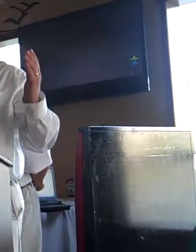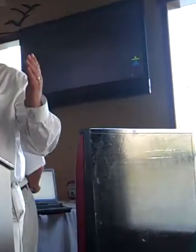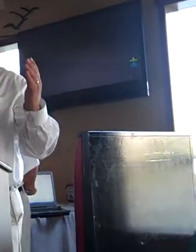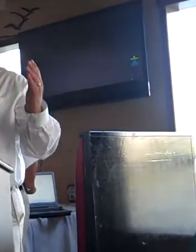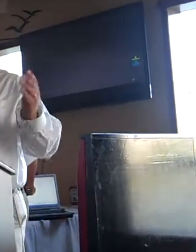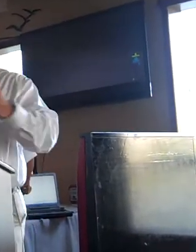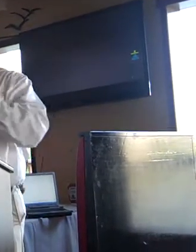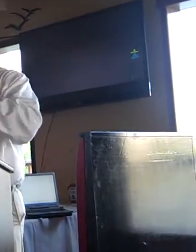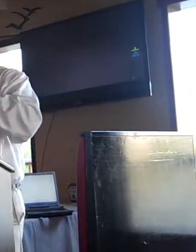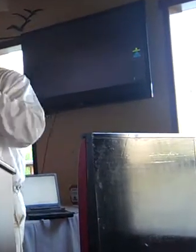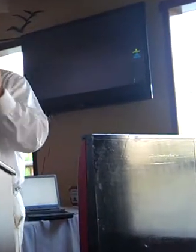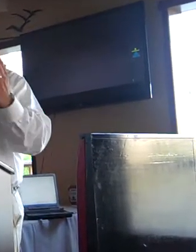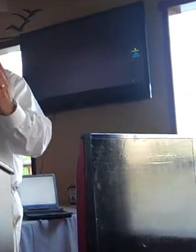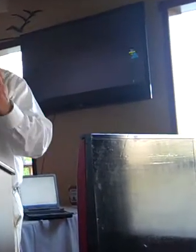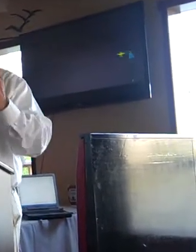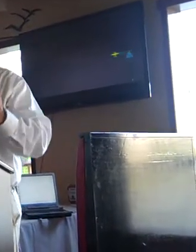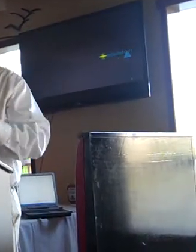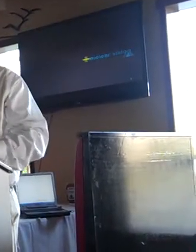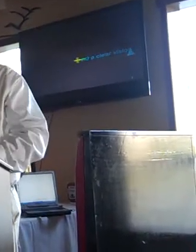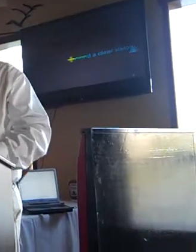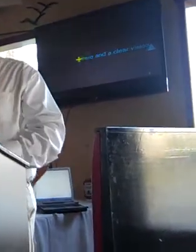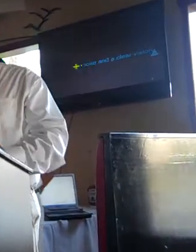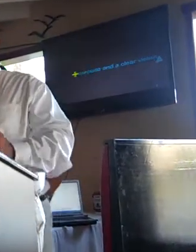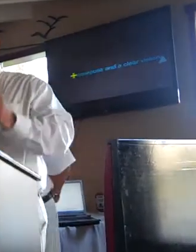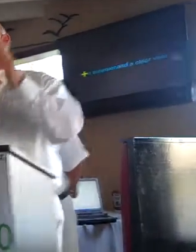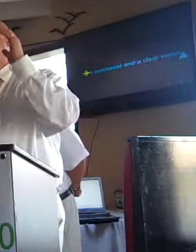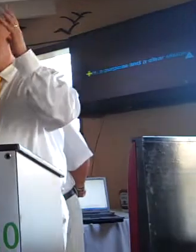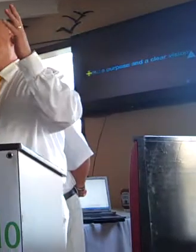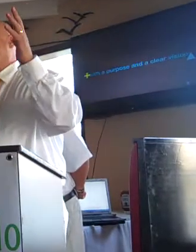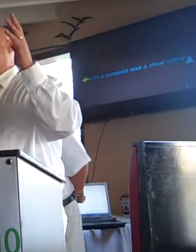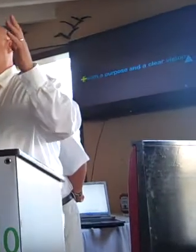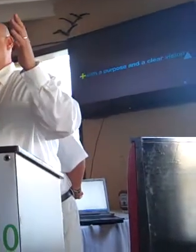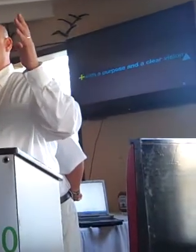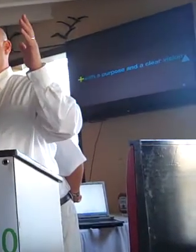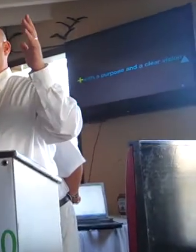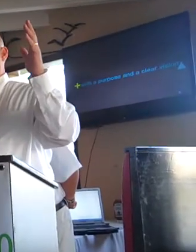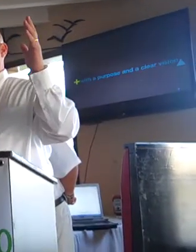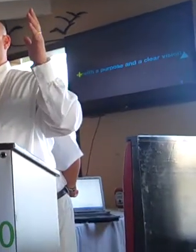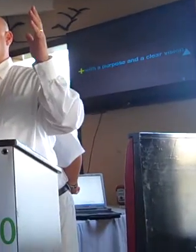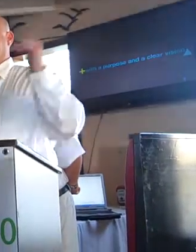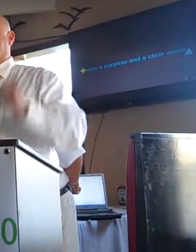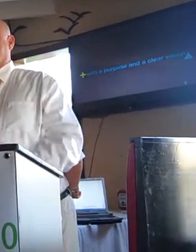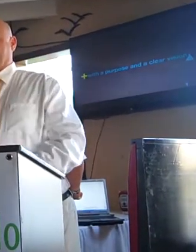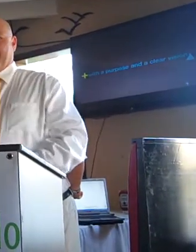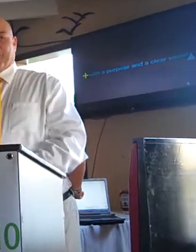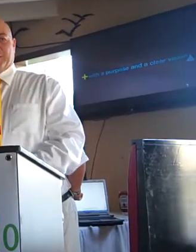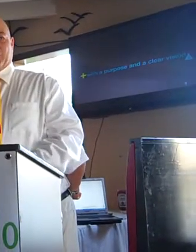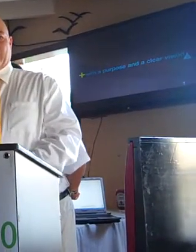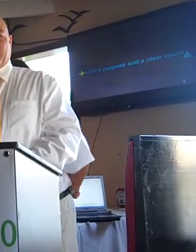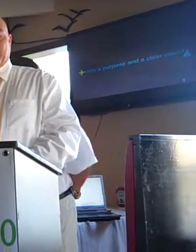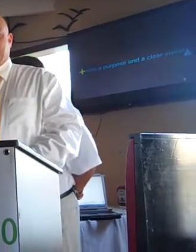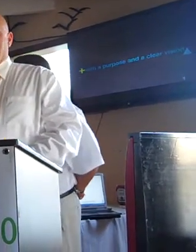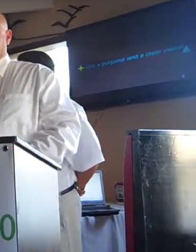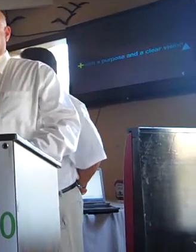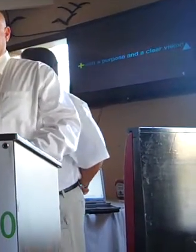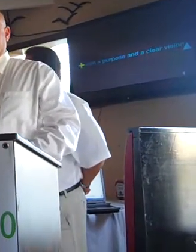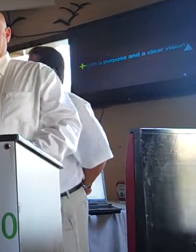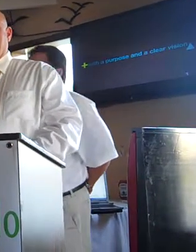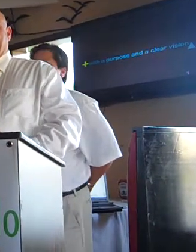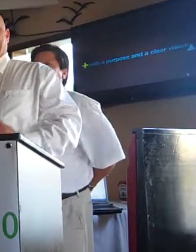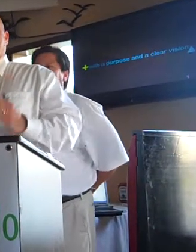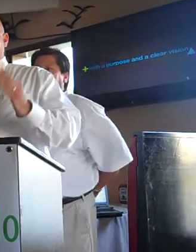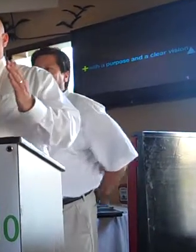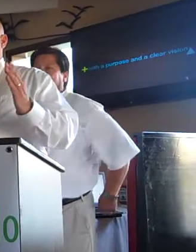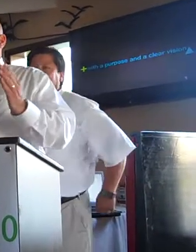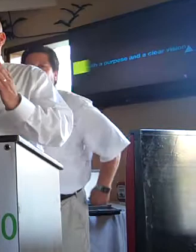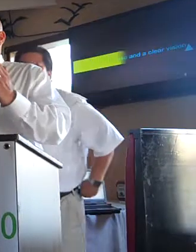Hopefully, everybody will not leave. Enjoy what you have. We would like to take some pictures before everybody leaves, if possible. Also,